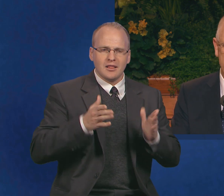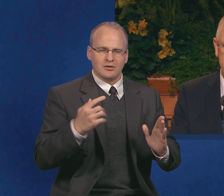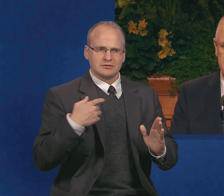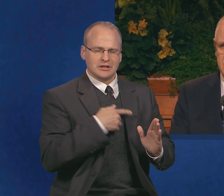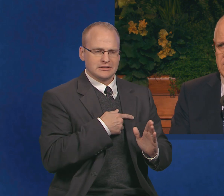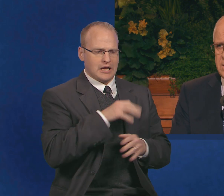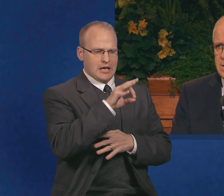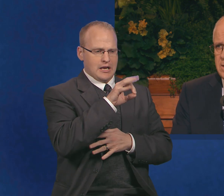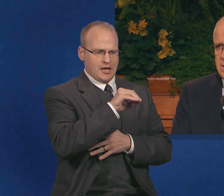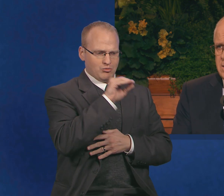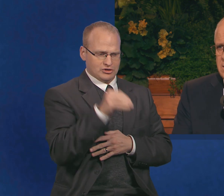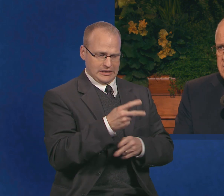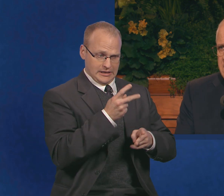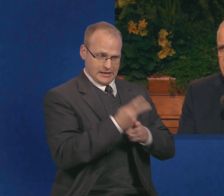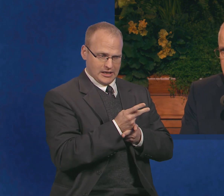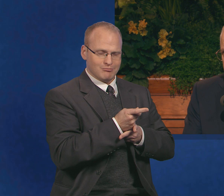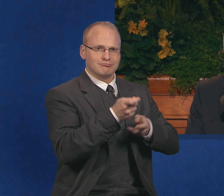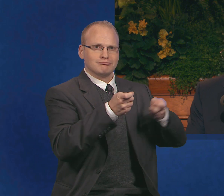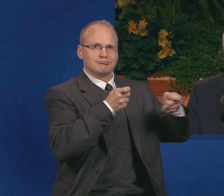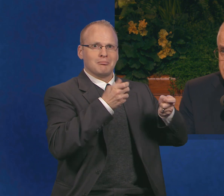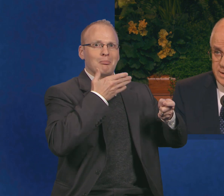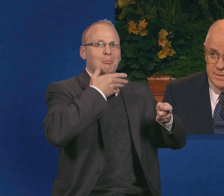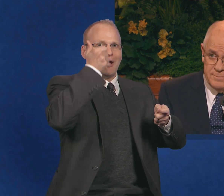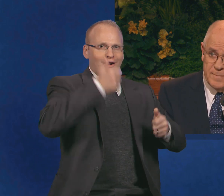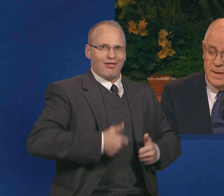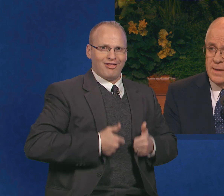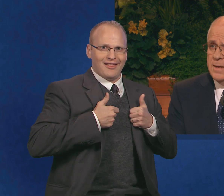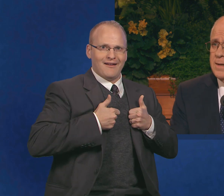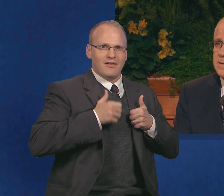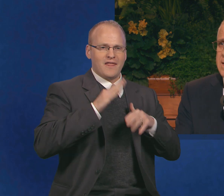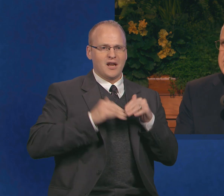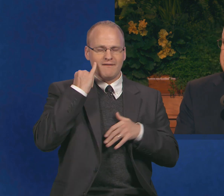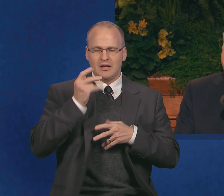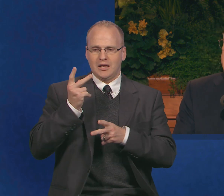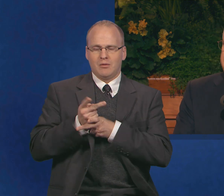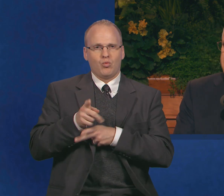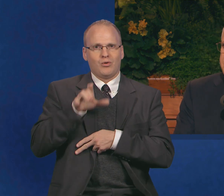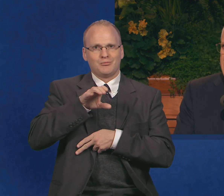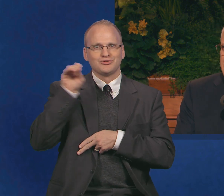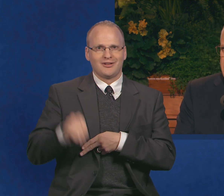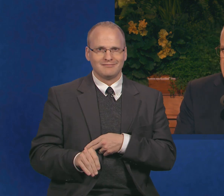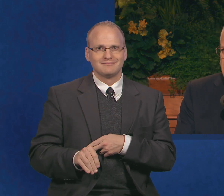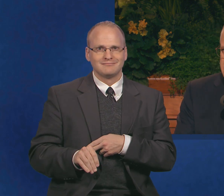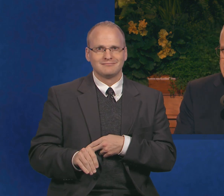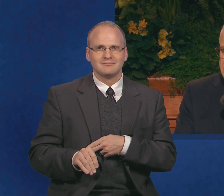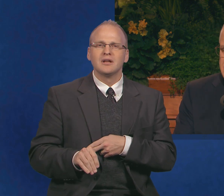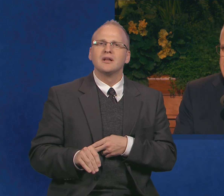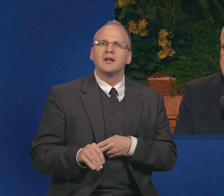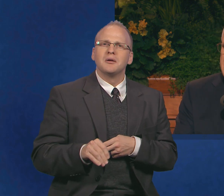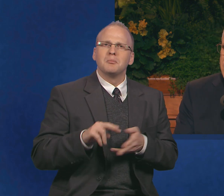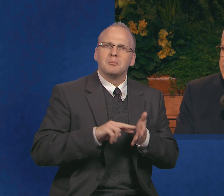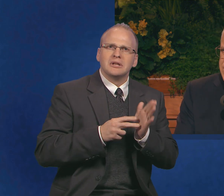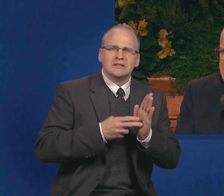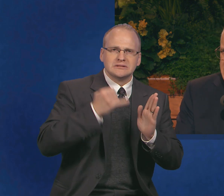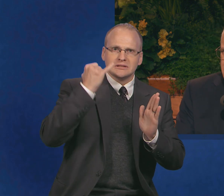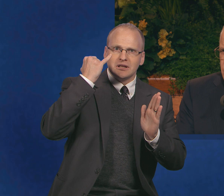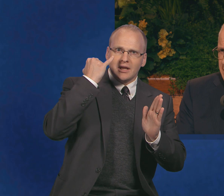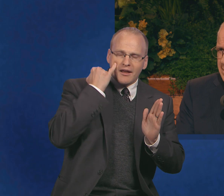our income than with 100%. Thus, faithful tithe payers understand provident